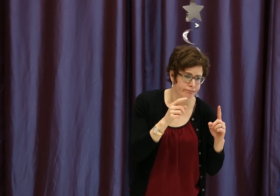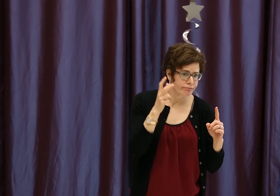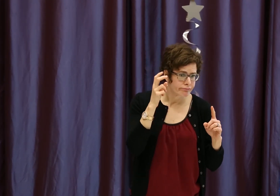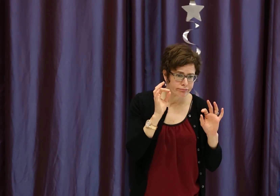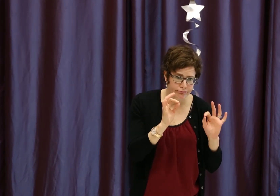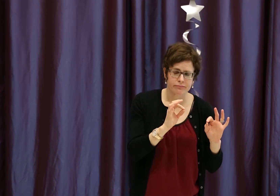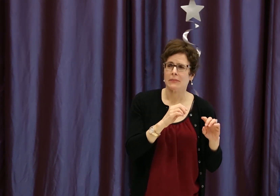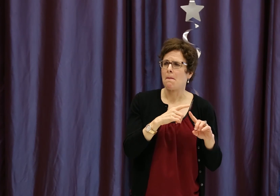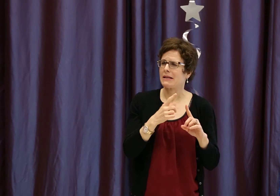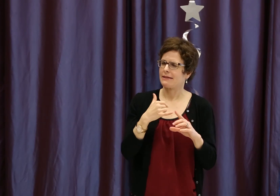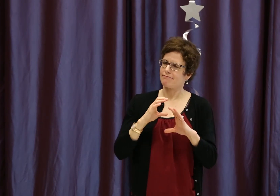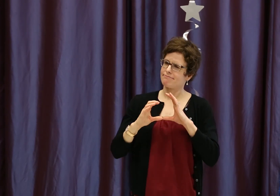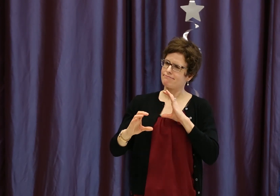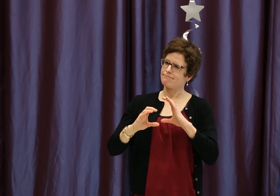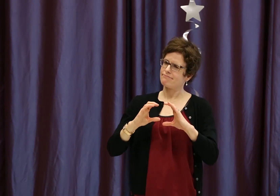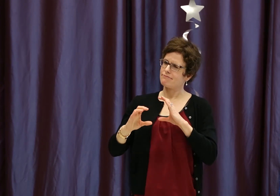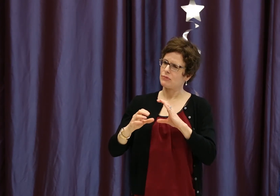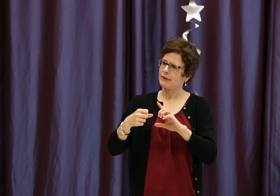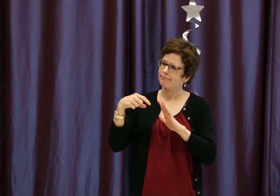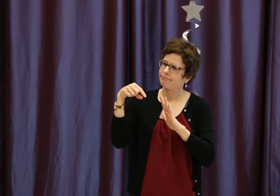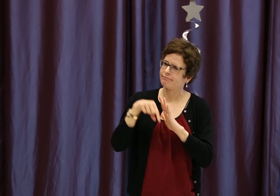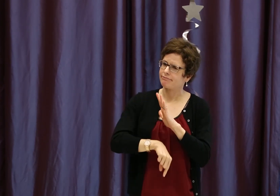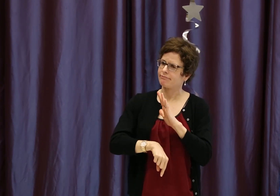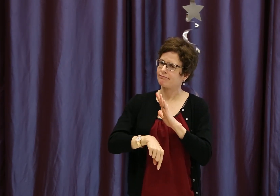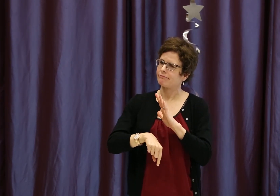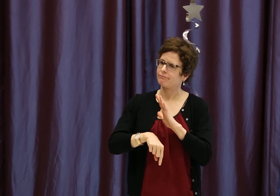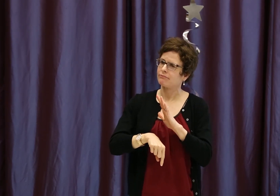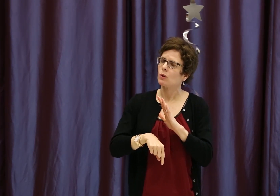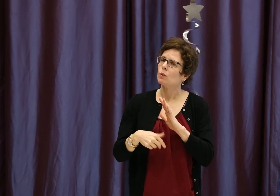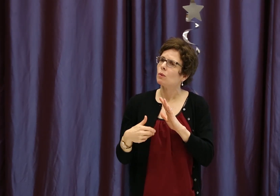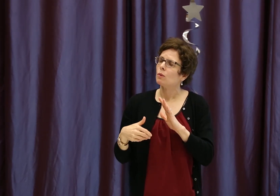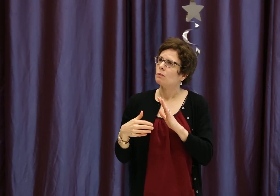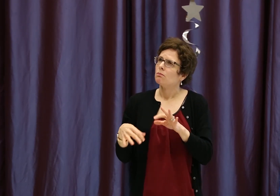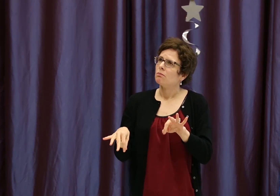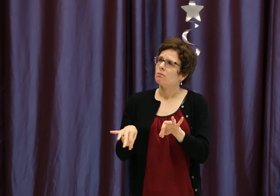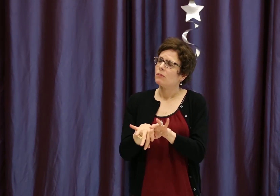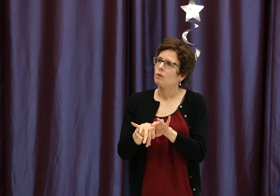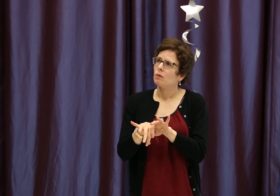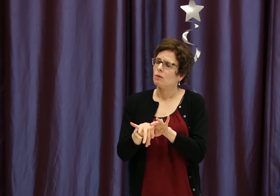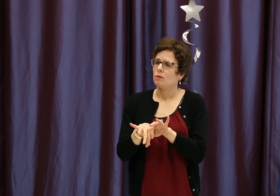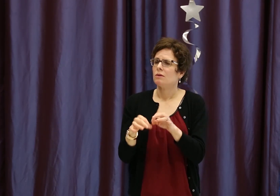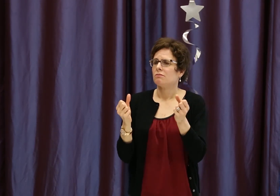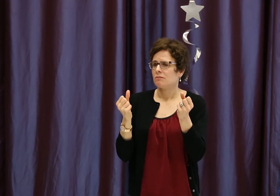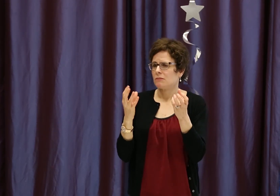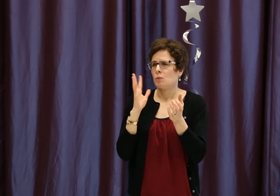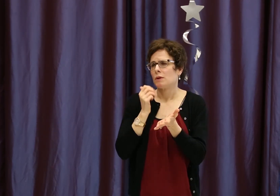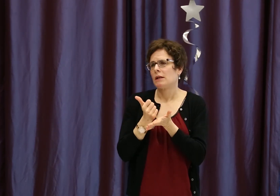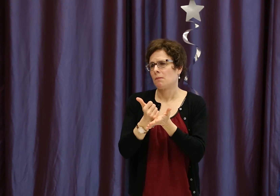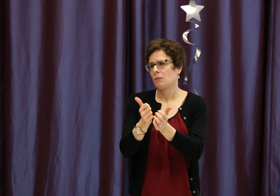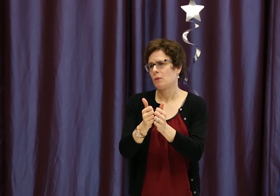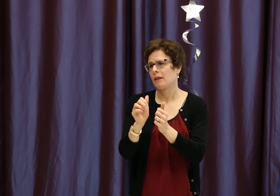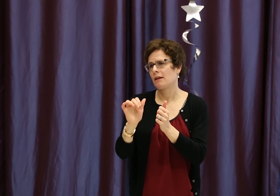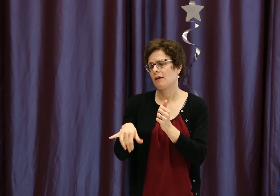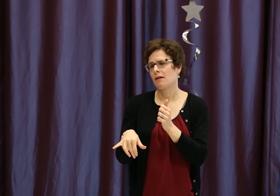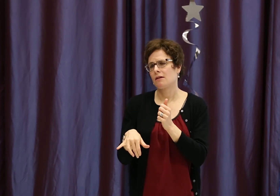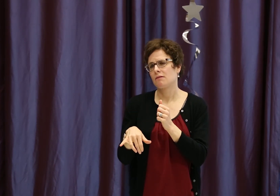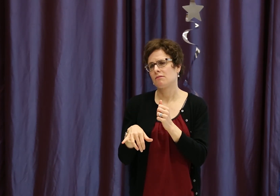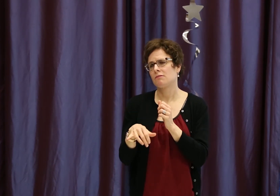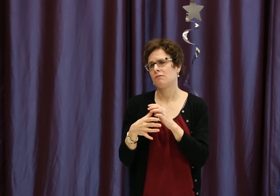child can speak with the use of hearing aids or cochlear implants, there needs to be in-depth communication that occurs. And if you learn